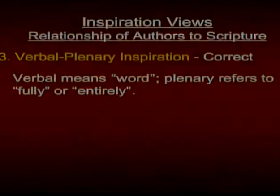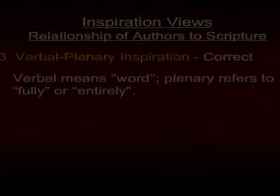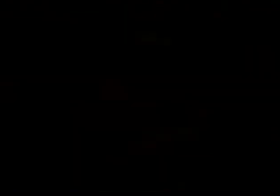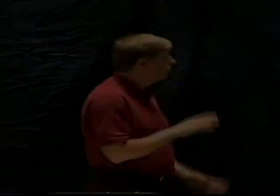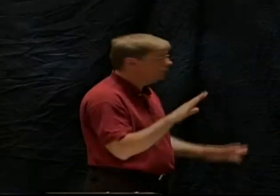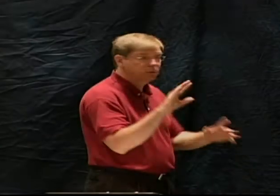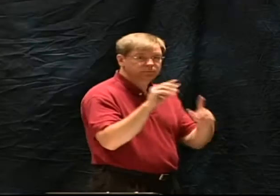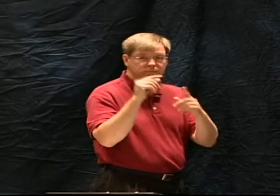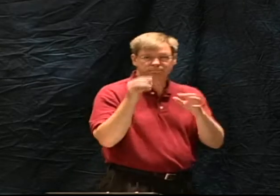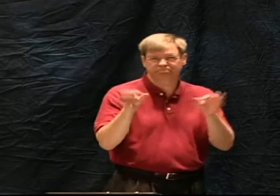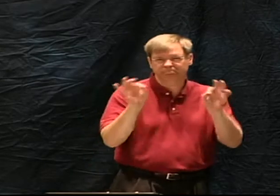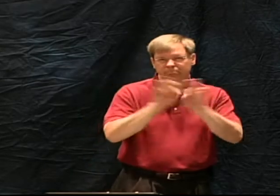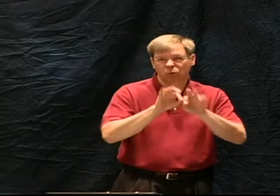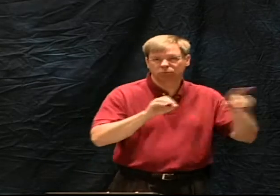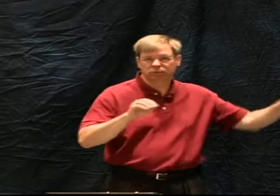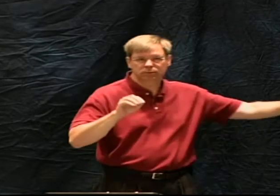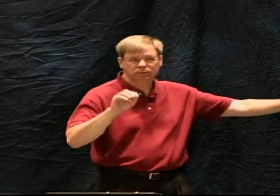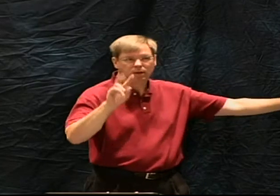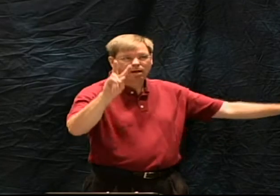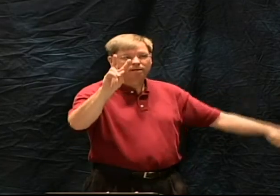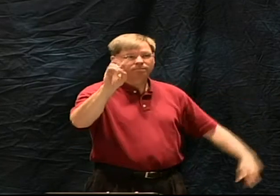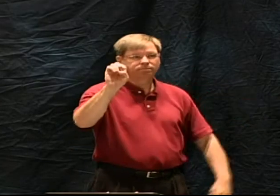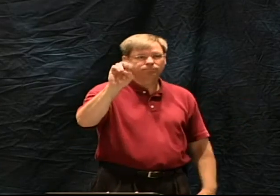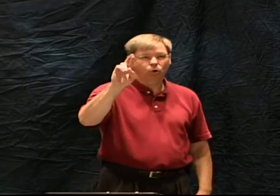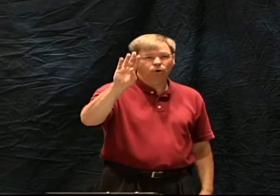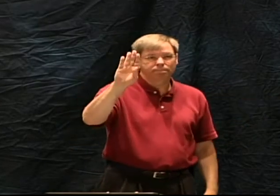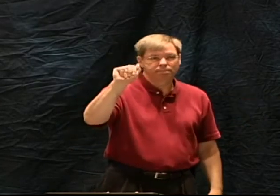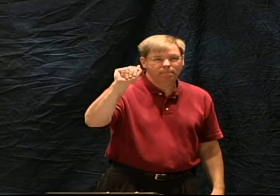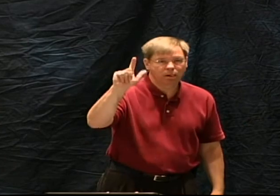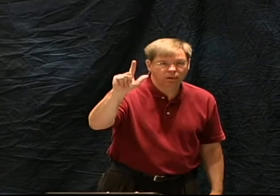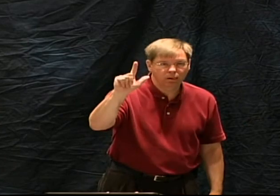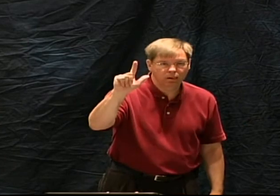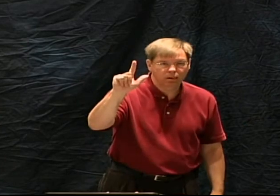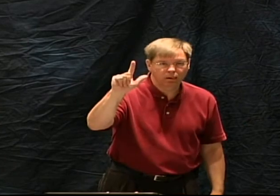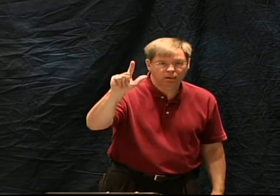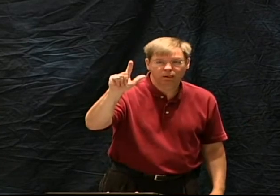The correct view is a verbal plenary inspiration. Partial